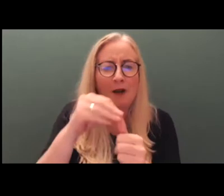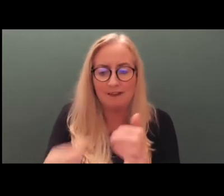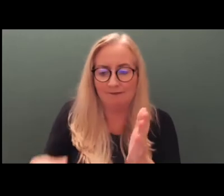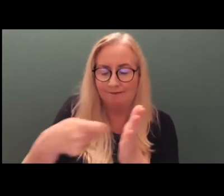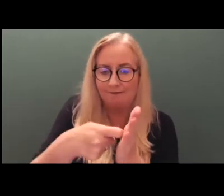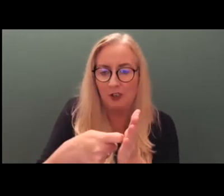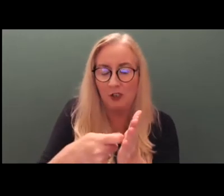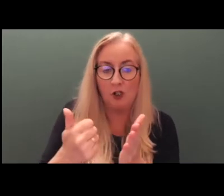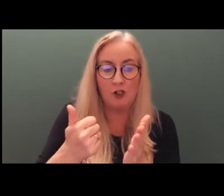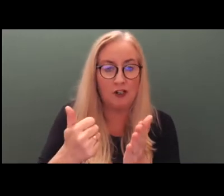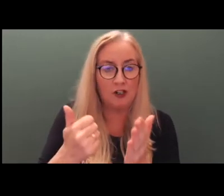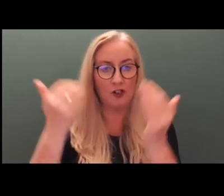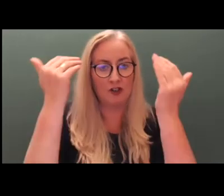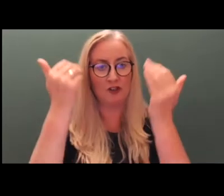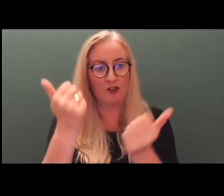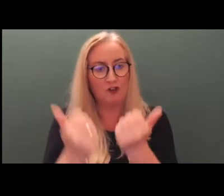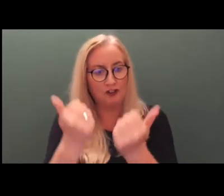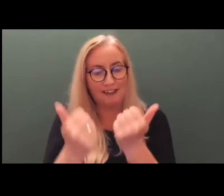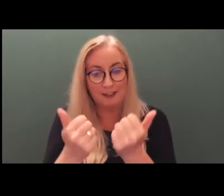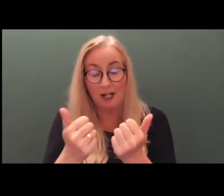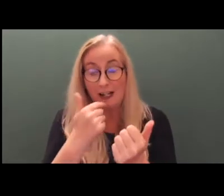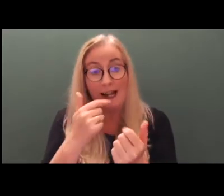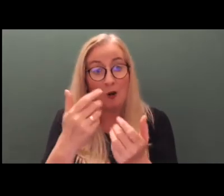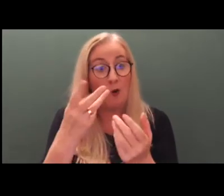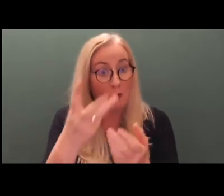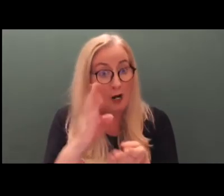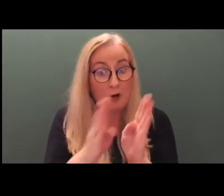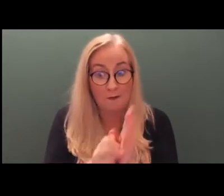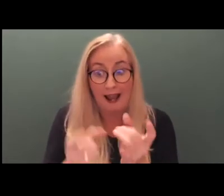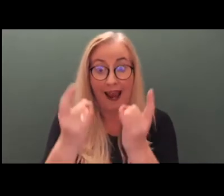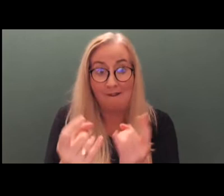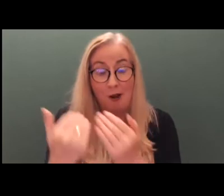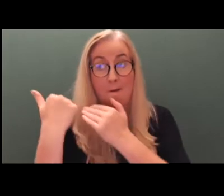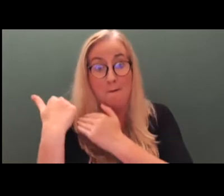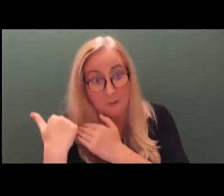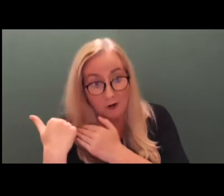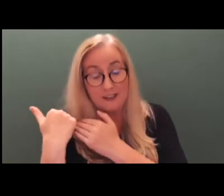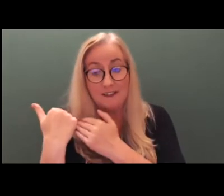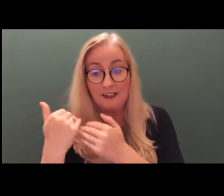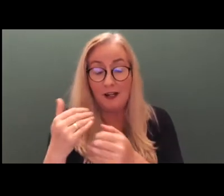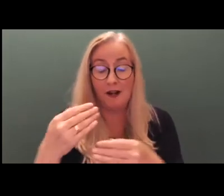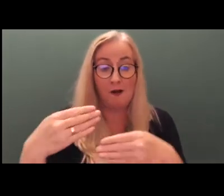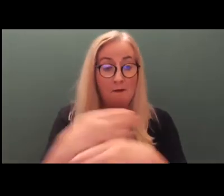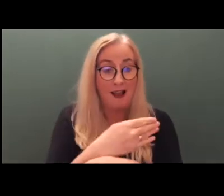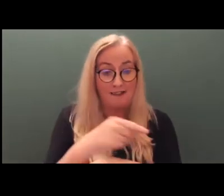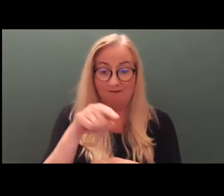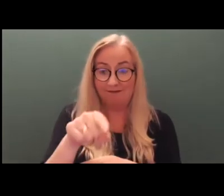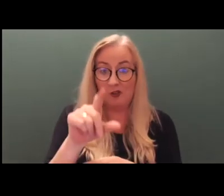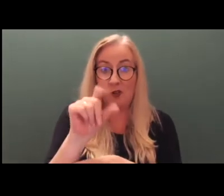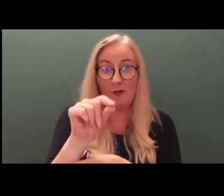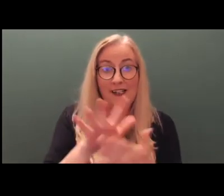resources it will need to meet the heavy burden imposed on it by the 2015 Act.